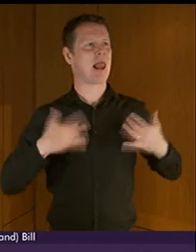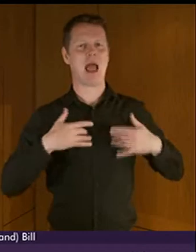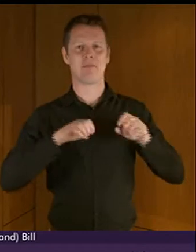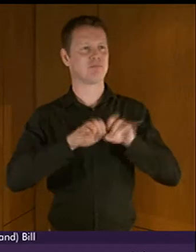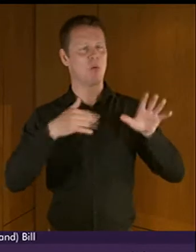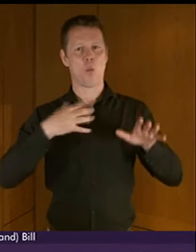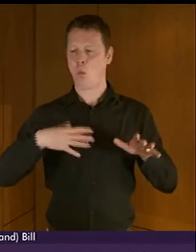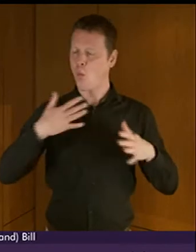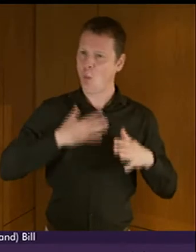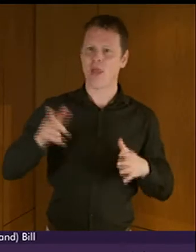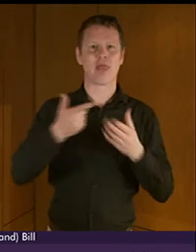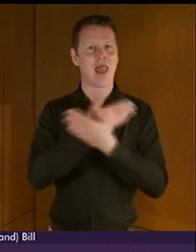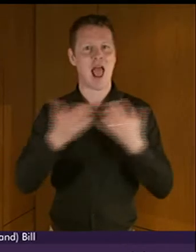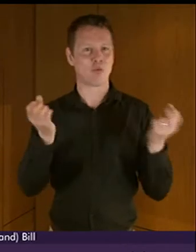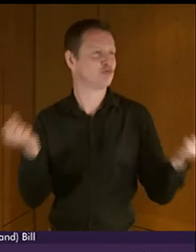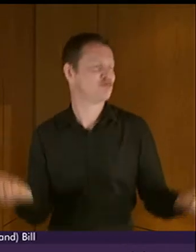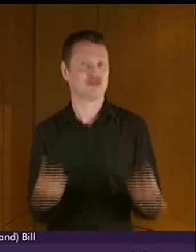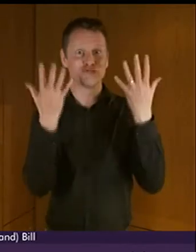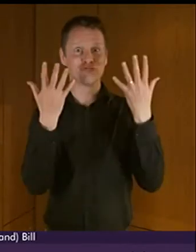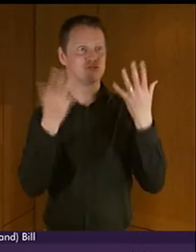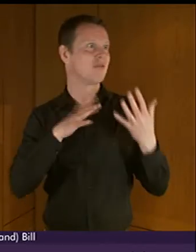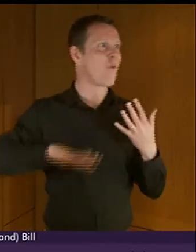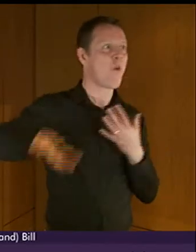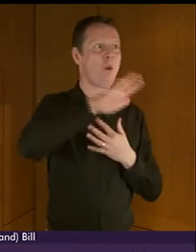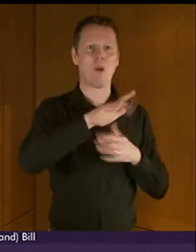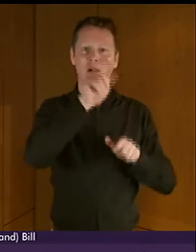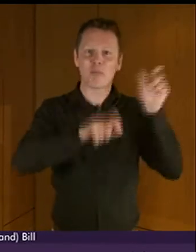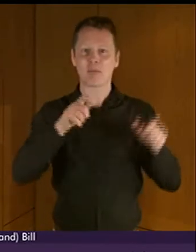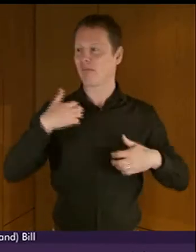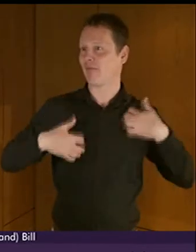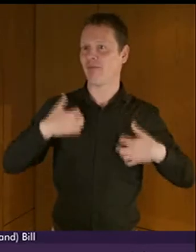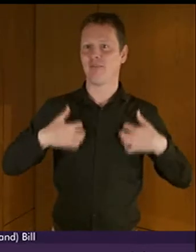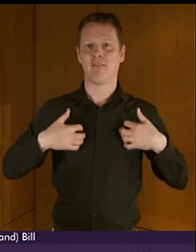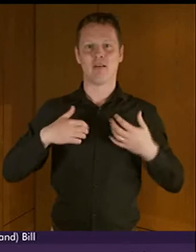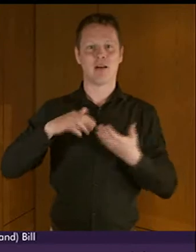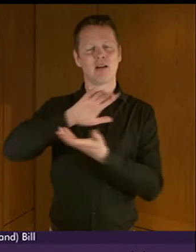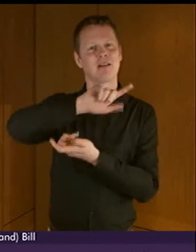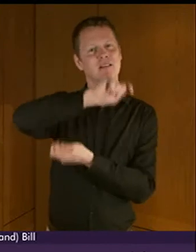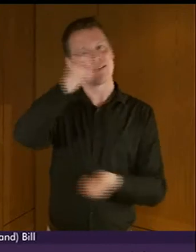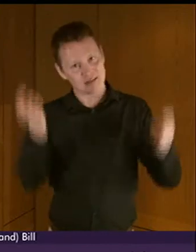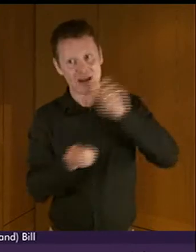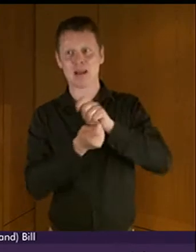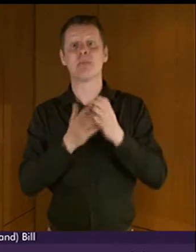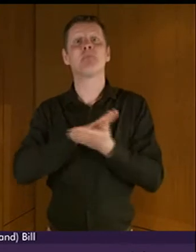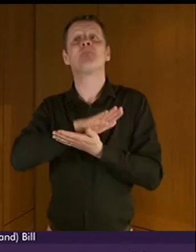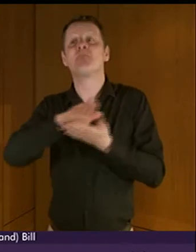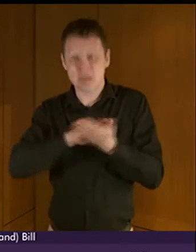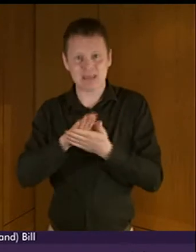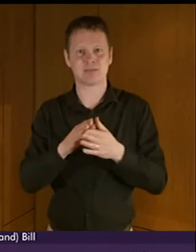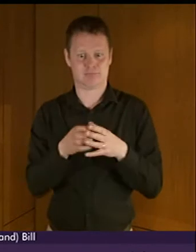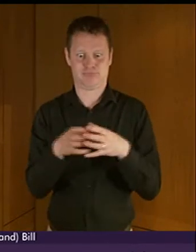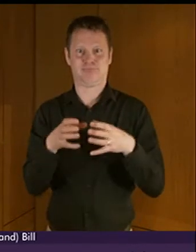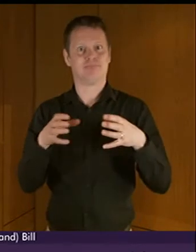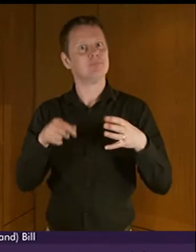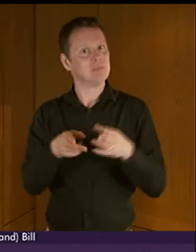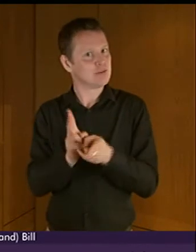language and an interest among all people in learning the language creating an upturn in the number of interpreters coming into